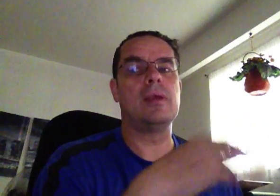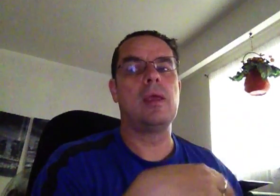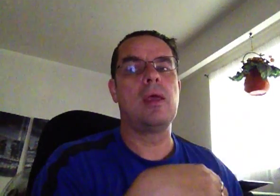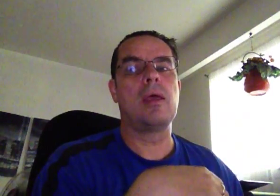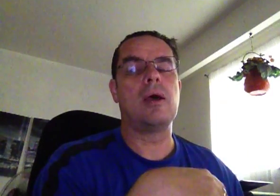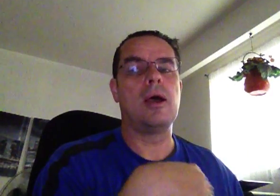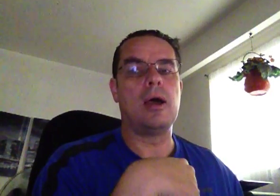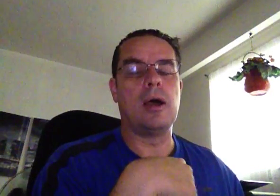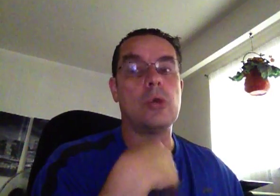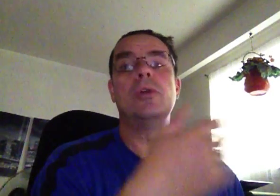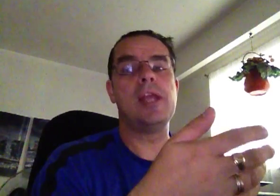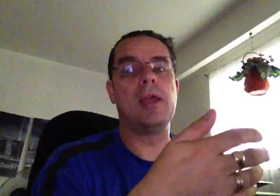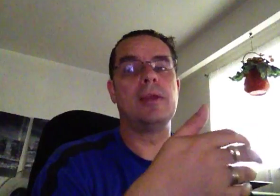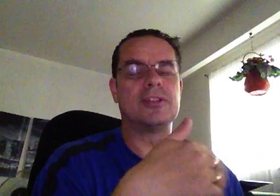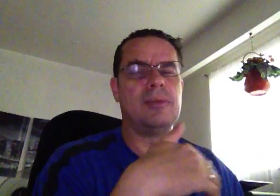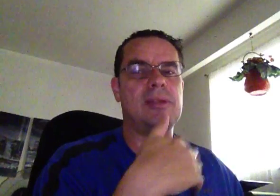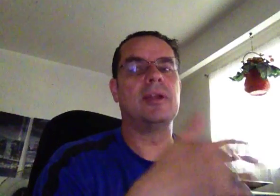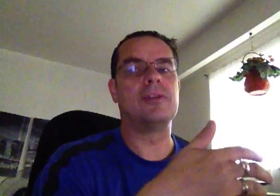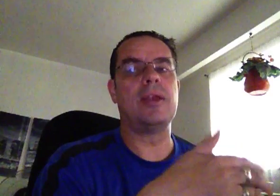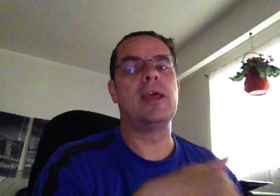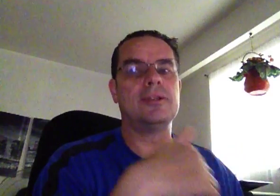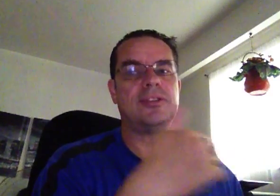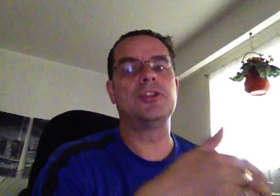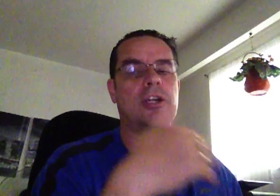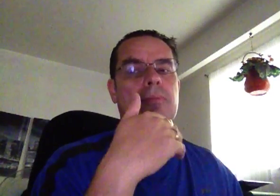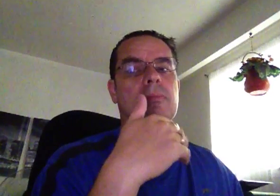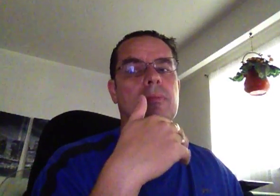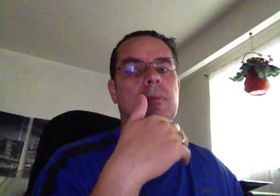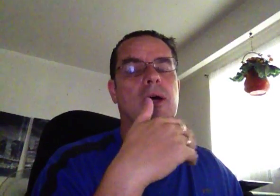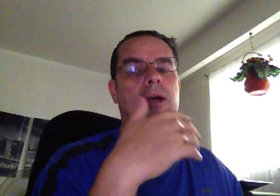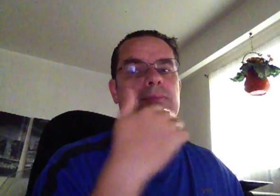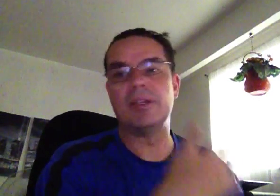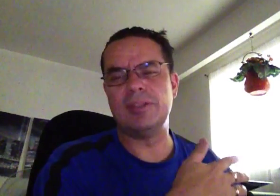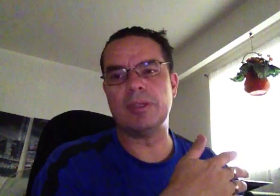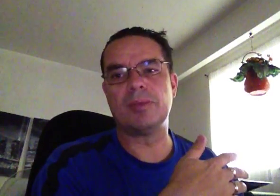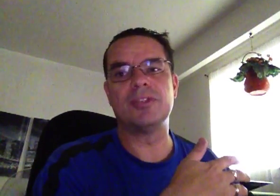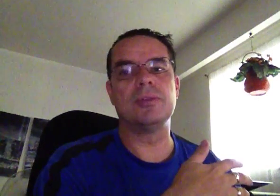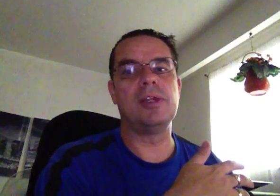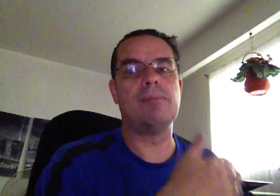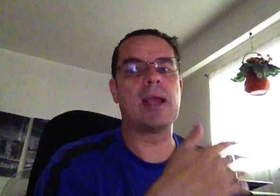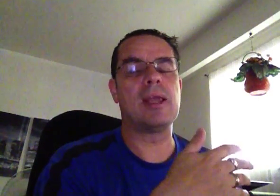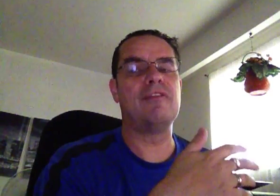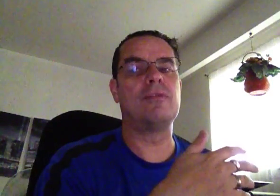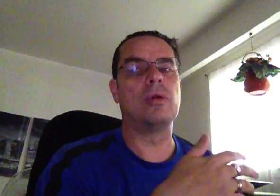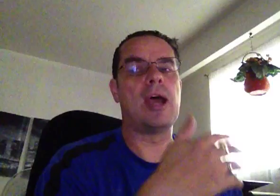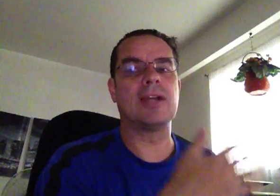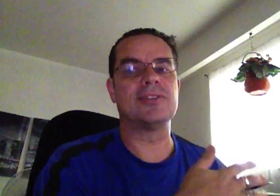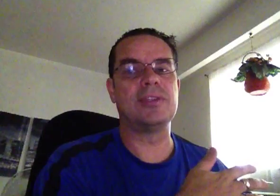query end is going to be done in .NET, C Sharp, C++ with the back end for accessing